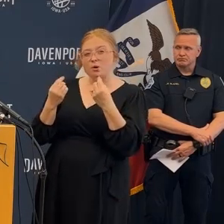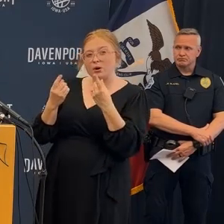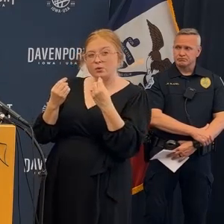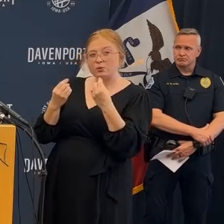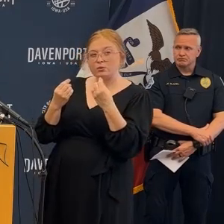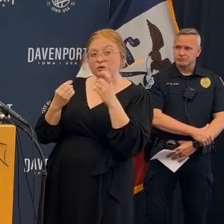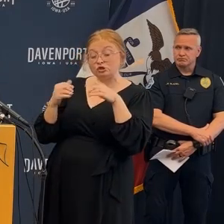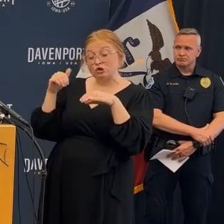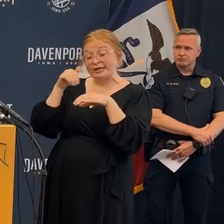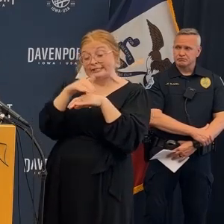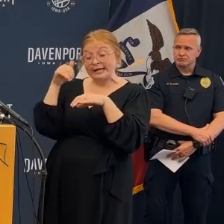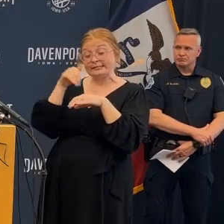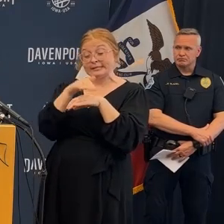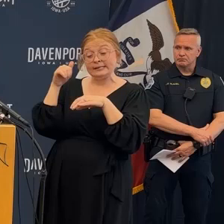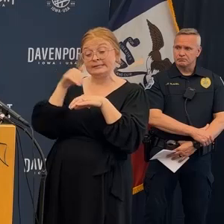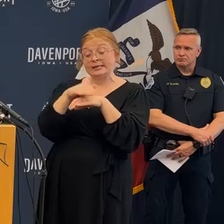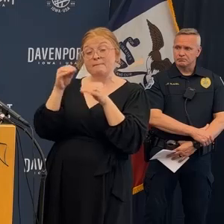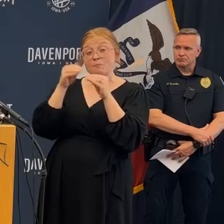can I allow that